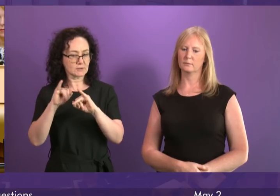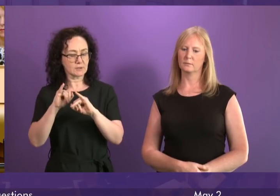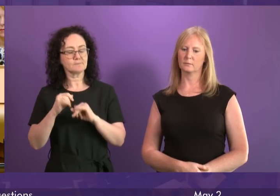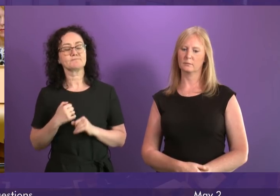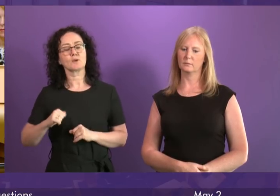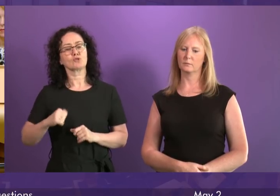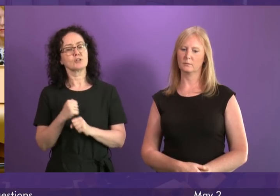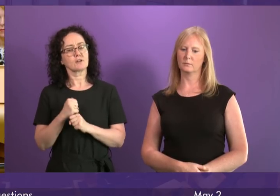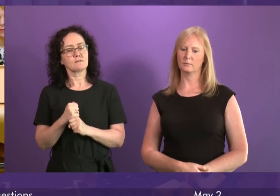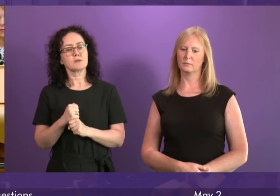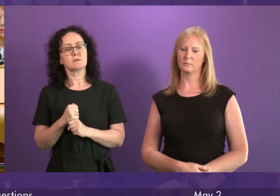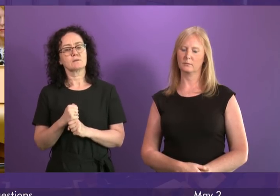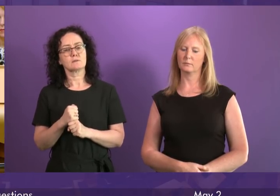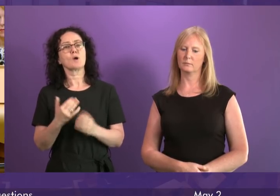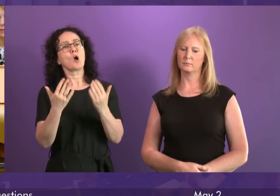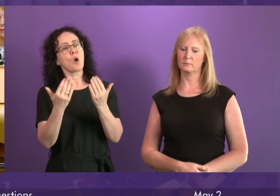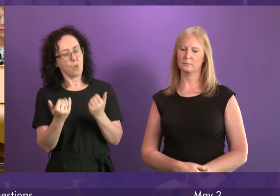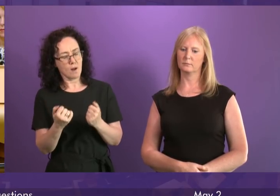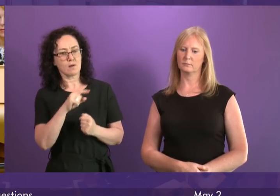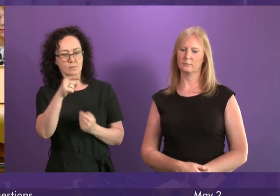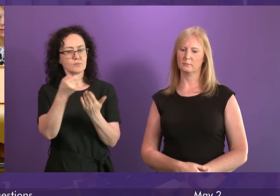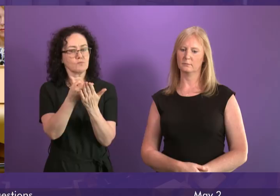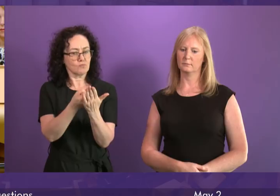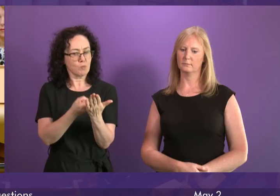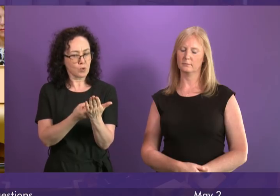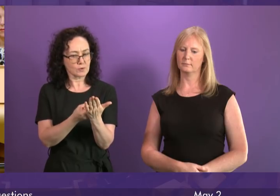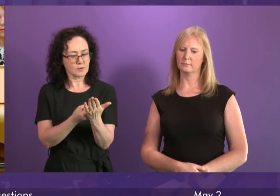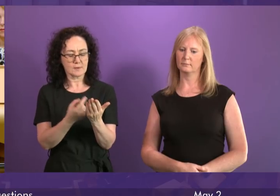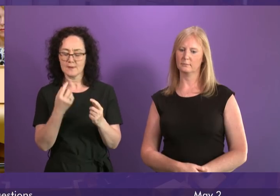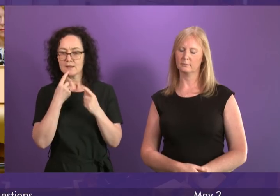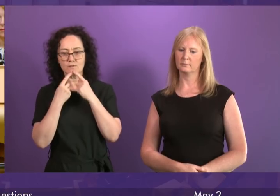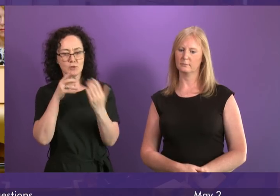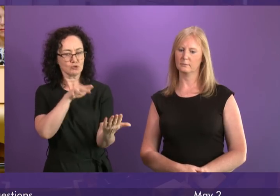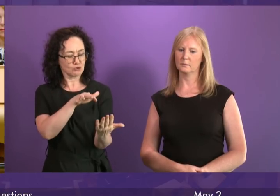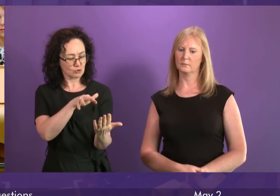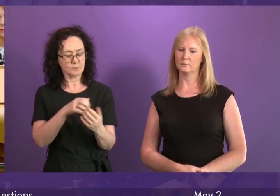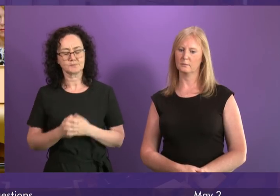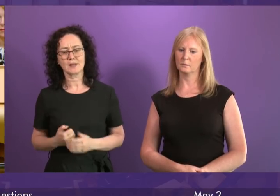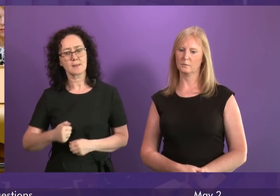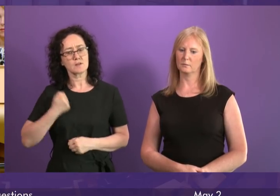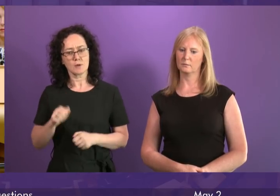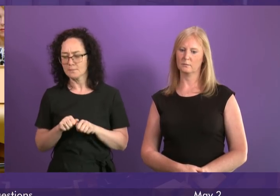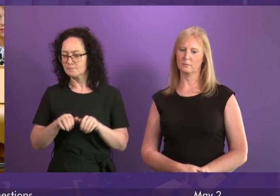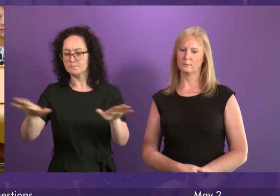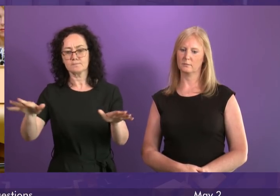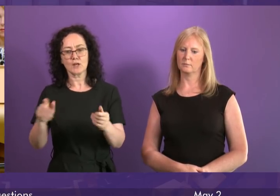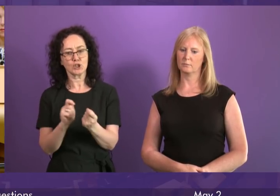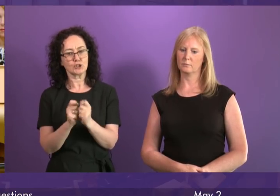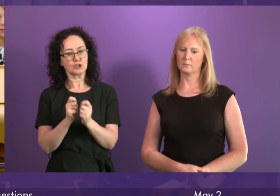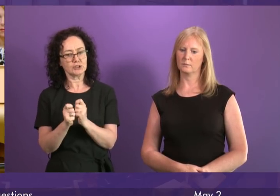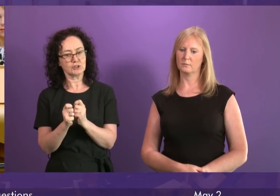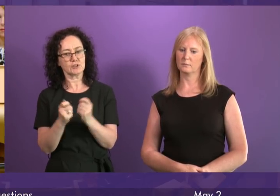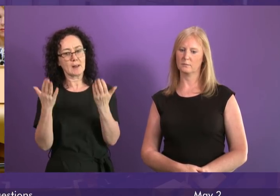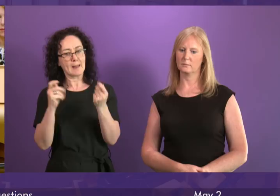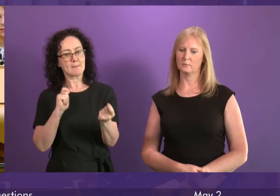report from the UK Committee on Climate Change and all that it contains This morning we lodged amendments to the Climate Change Bill which if supported